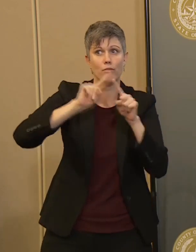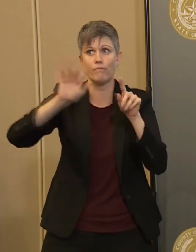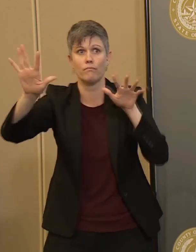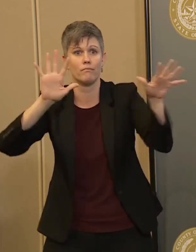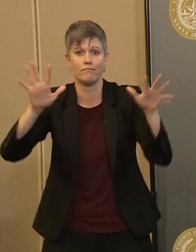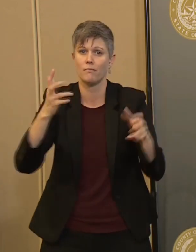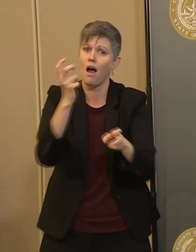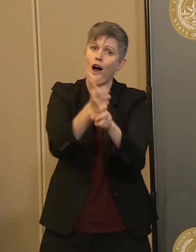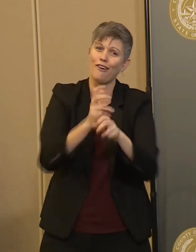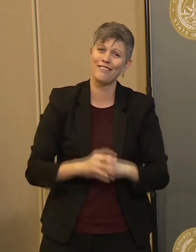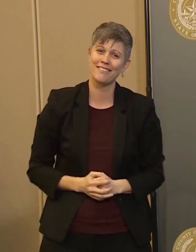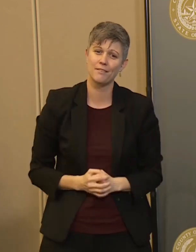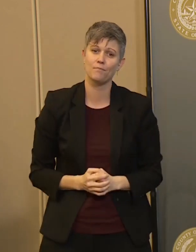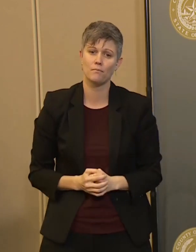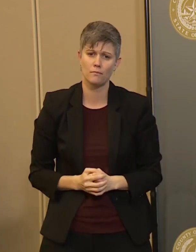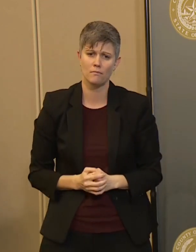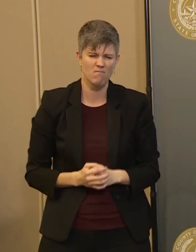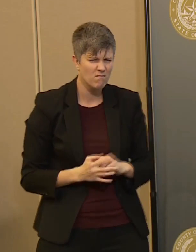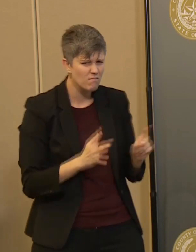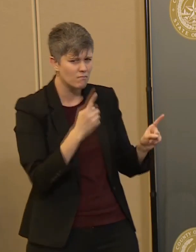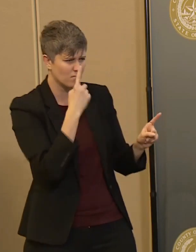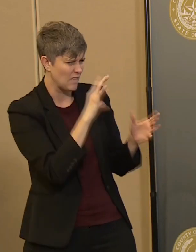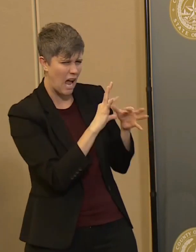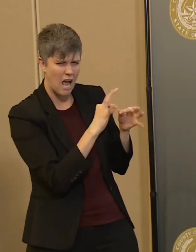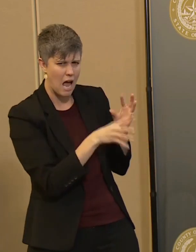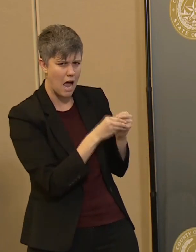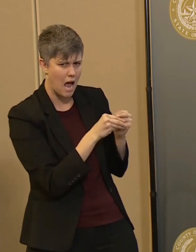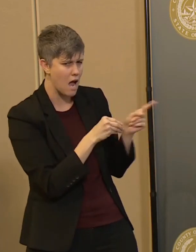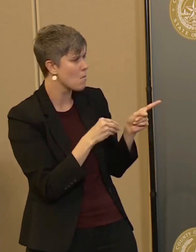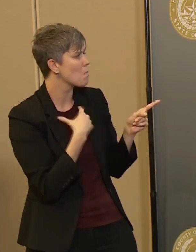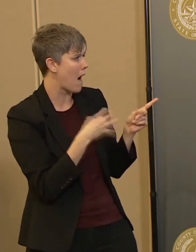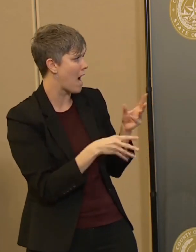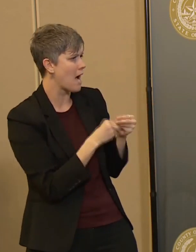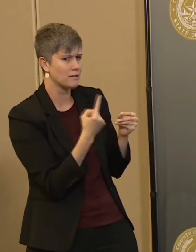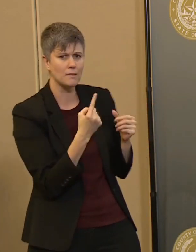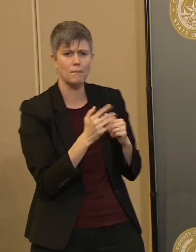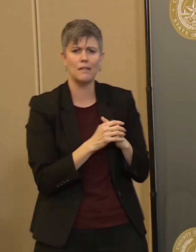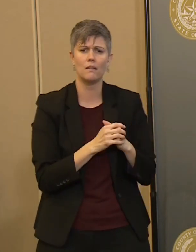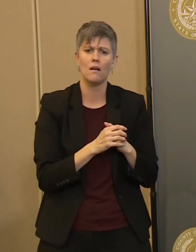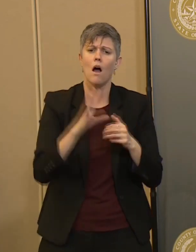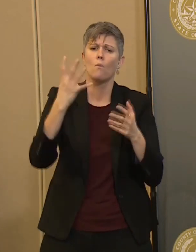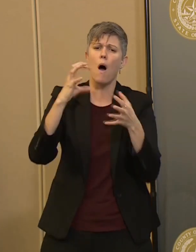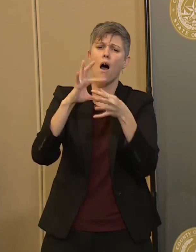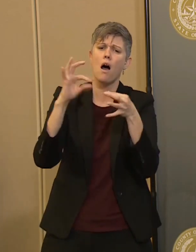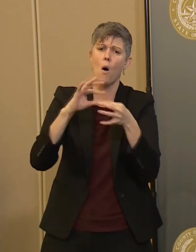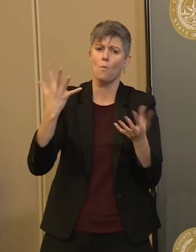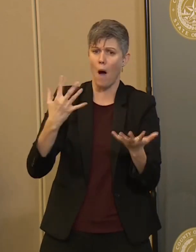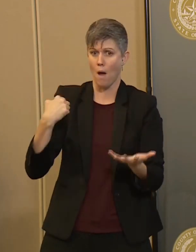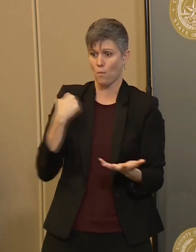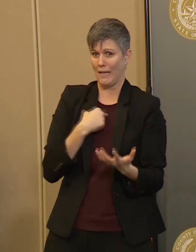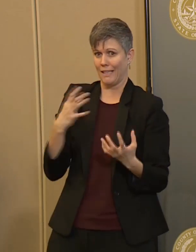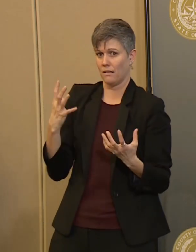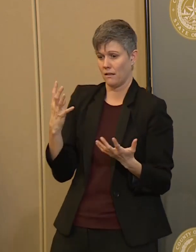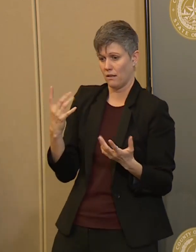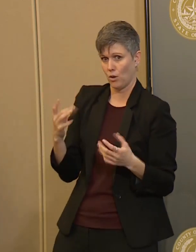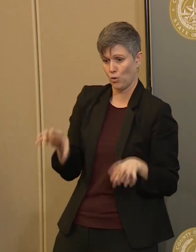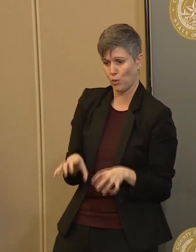I think that would be great. Judge Gravel, he can speak to, um, what we have been doing to be unified.